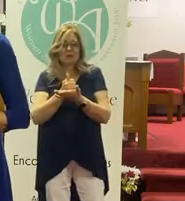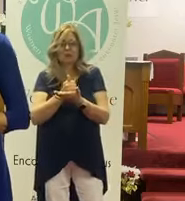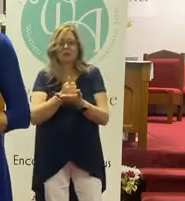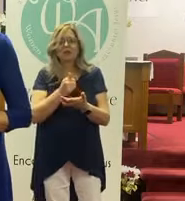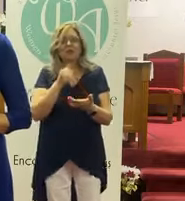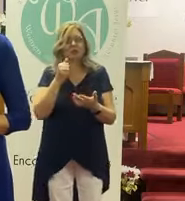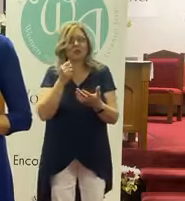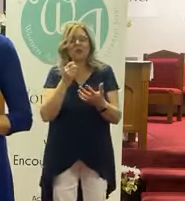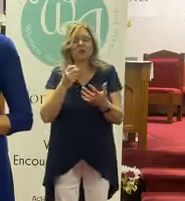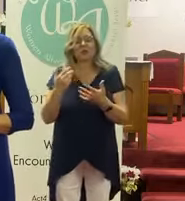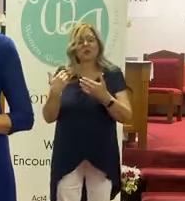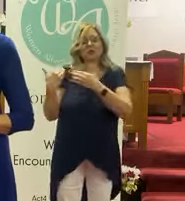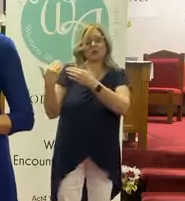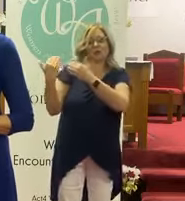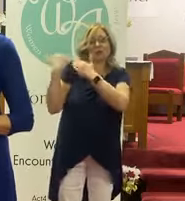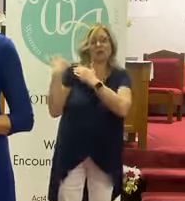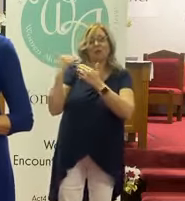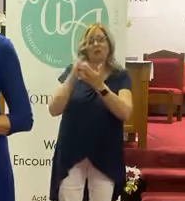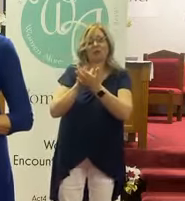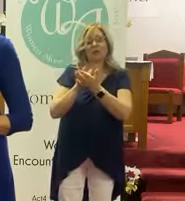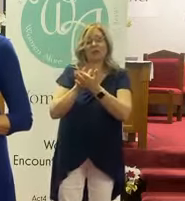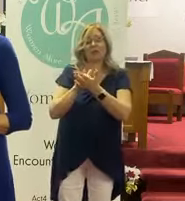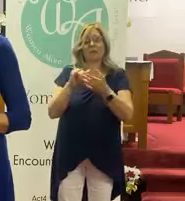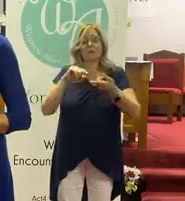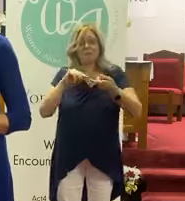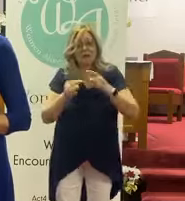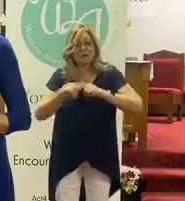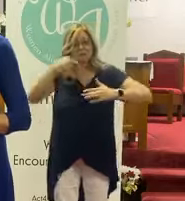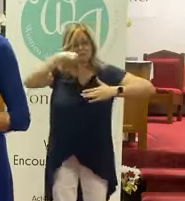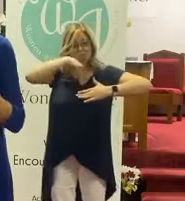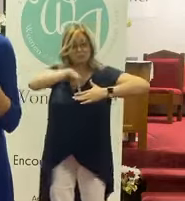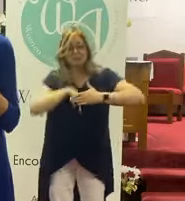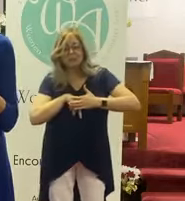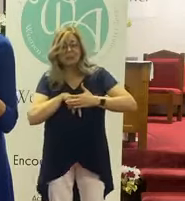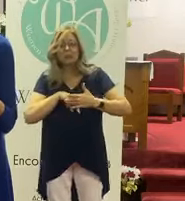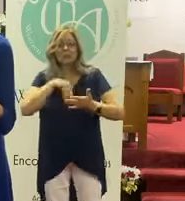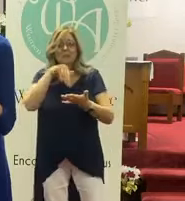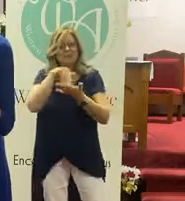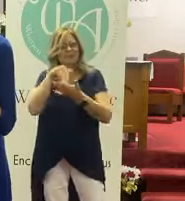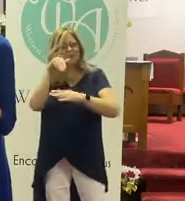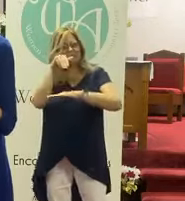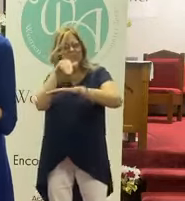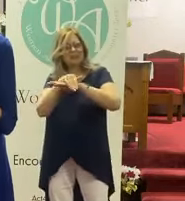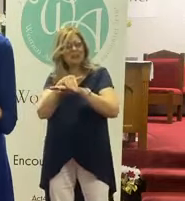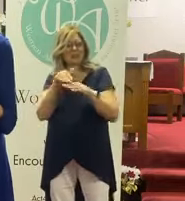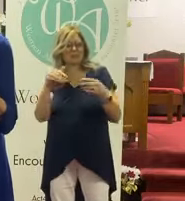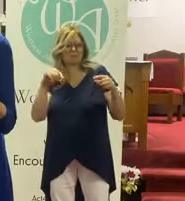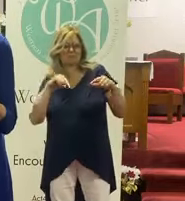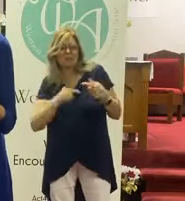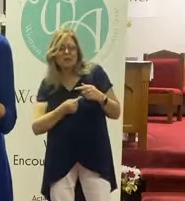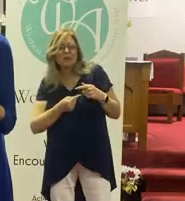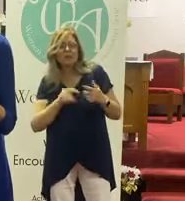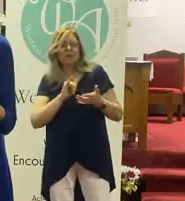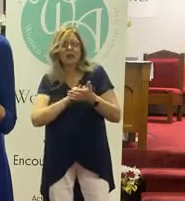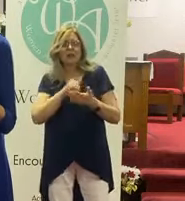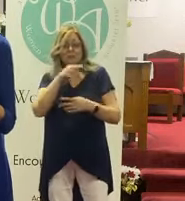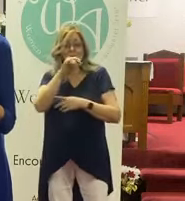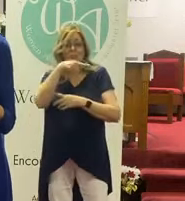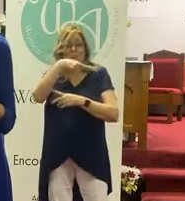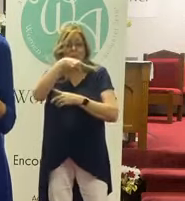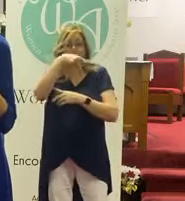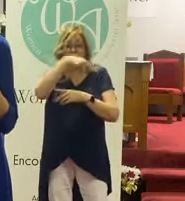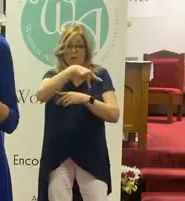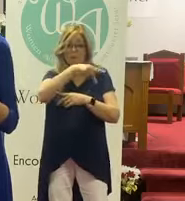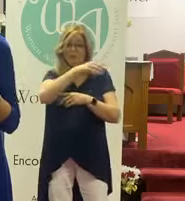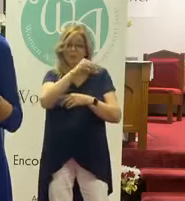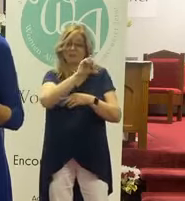you carry that. You know? And that pain is deep. That's that middle of the night pain. And that's where Paul and Silas were.